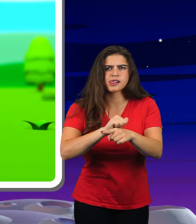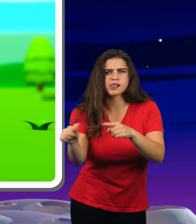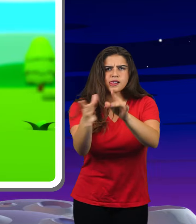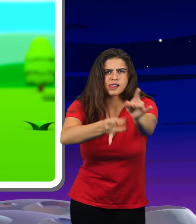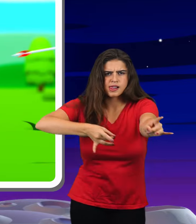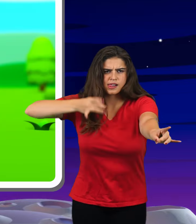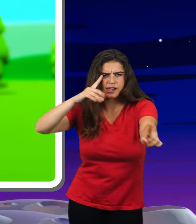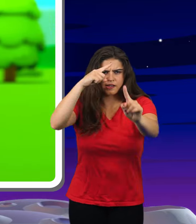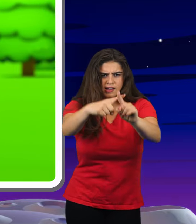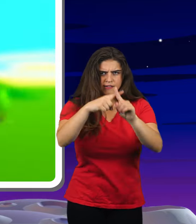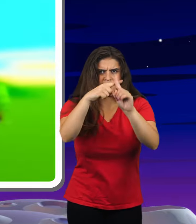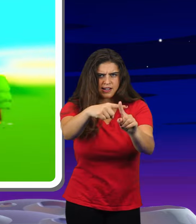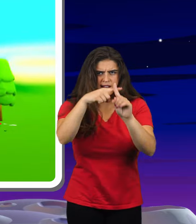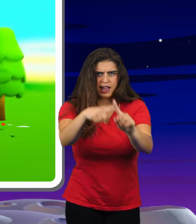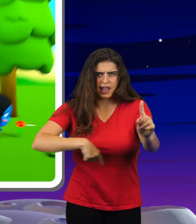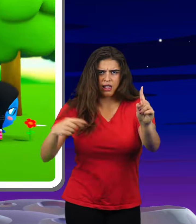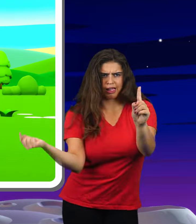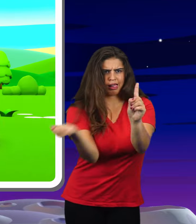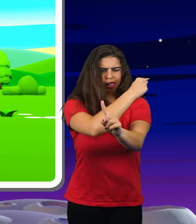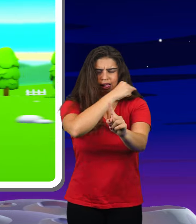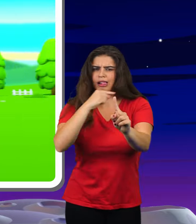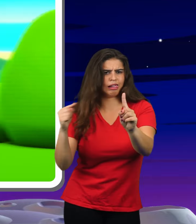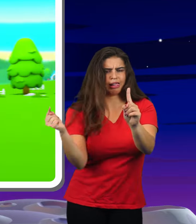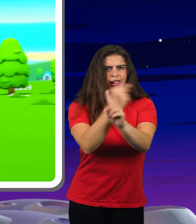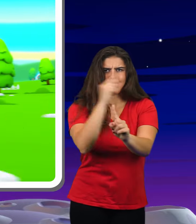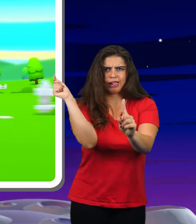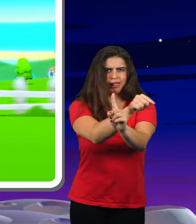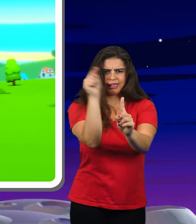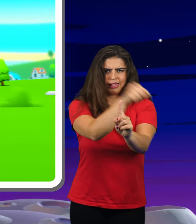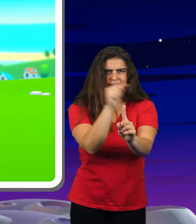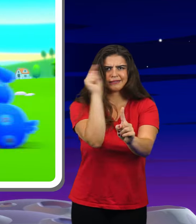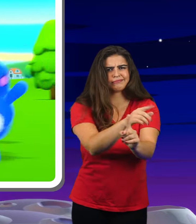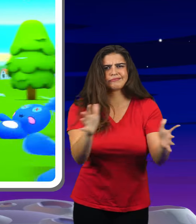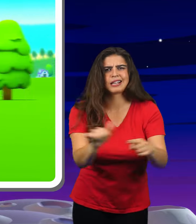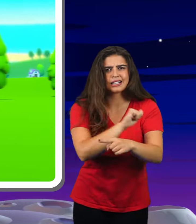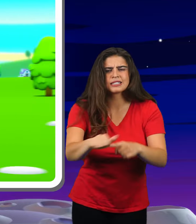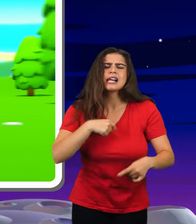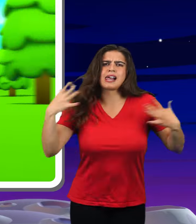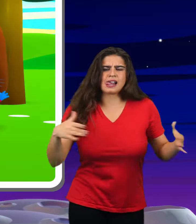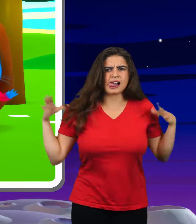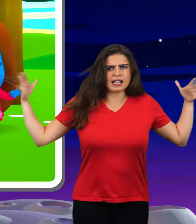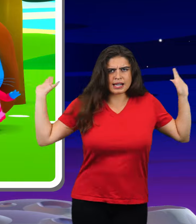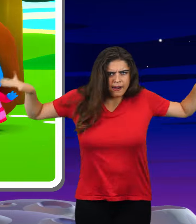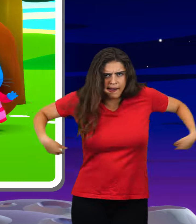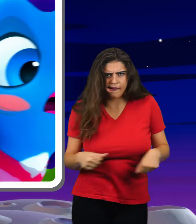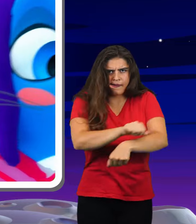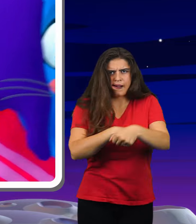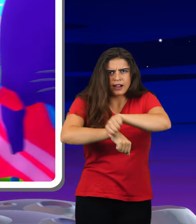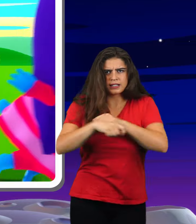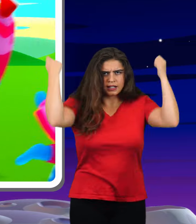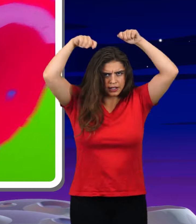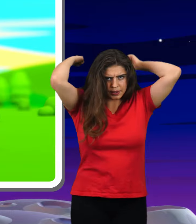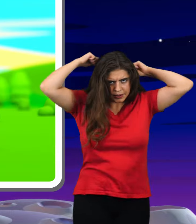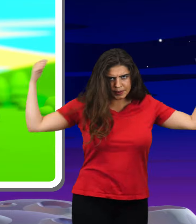I train with my eyebrows every day I guess that my aim is not the hope I turn my wings in my wig